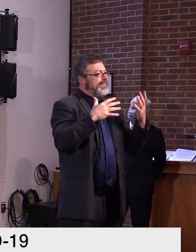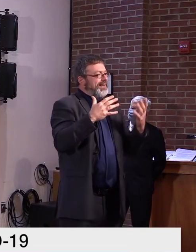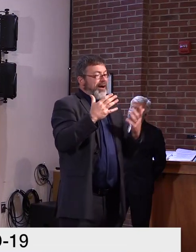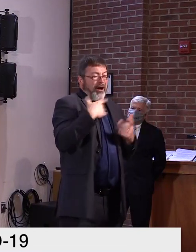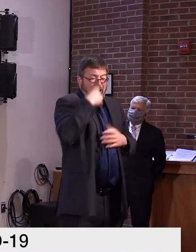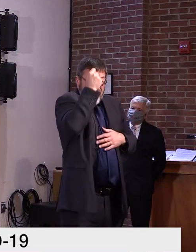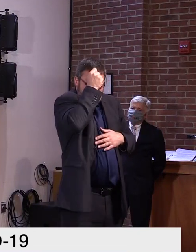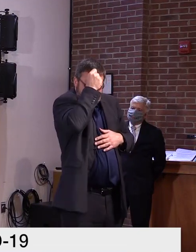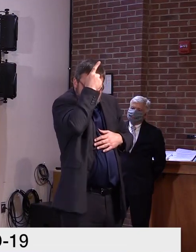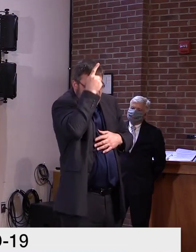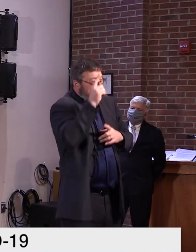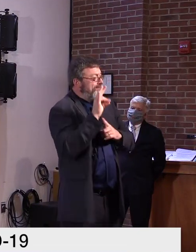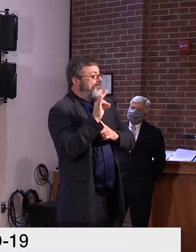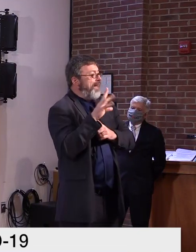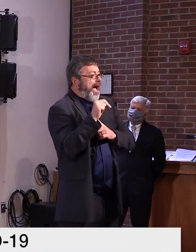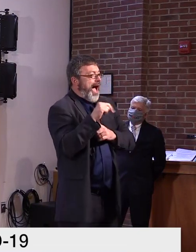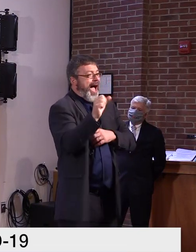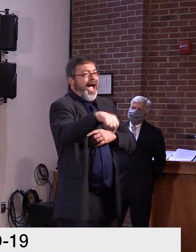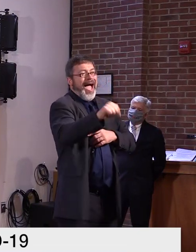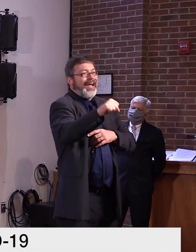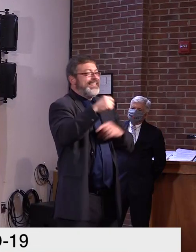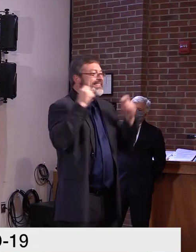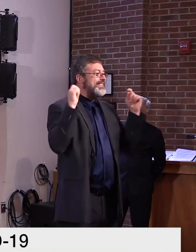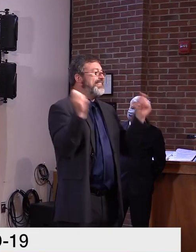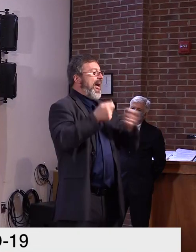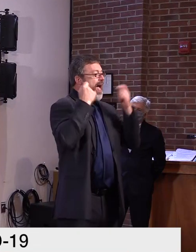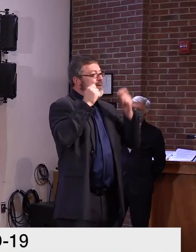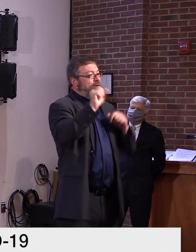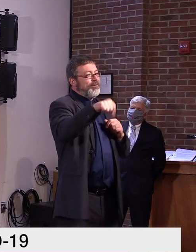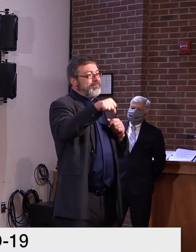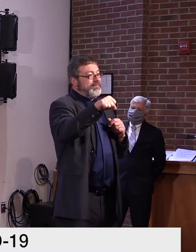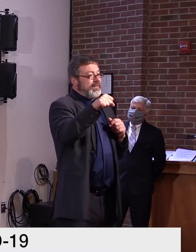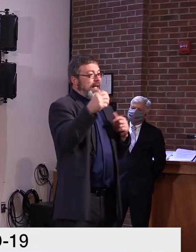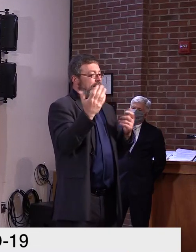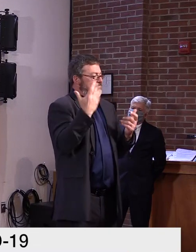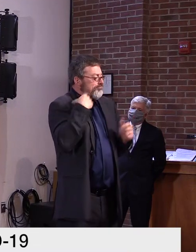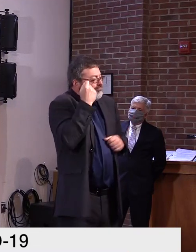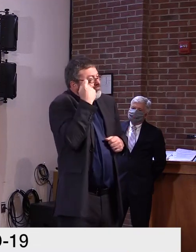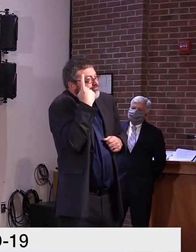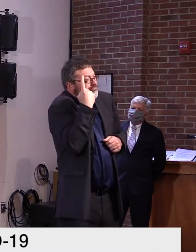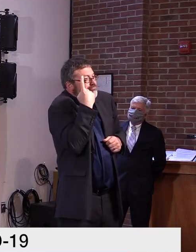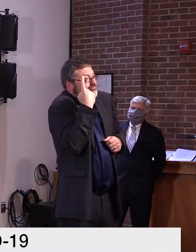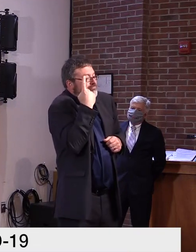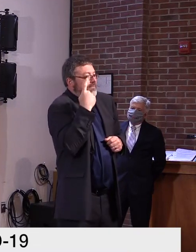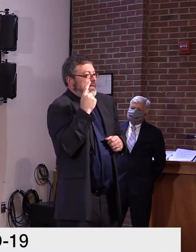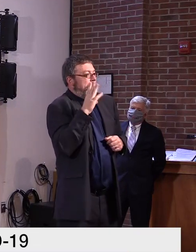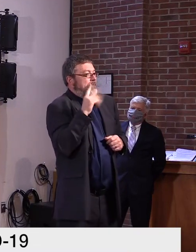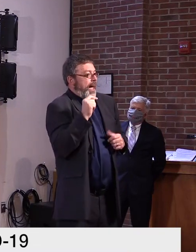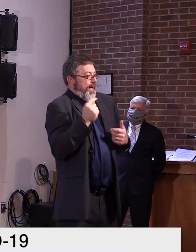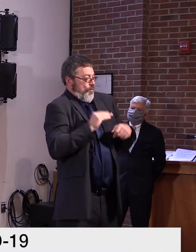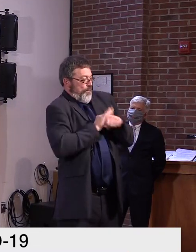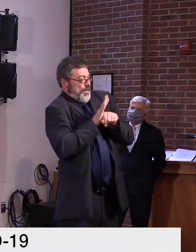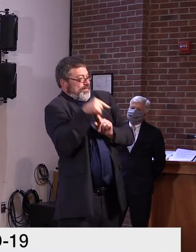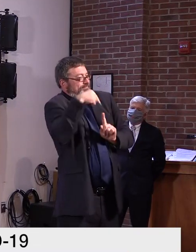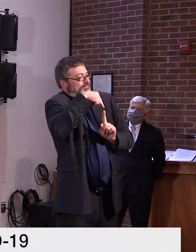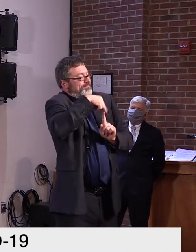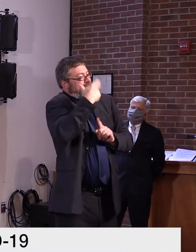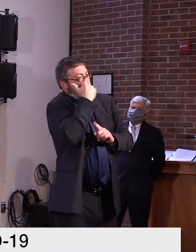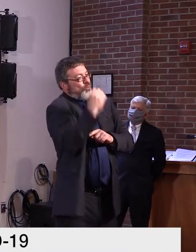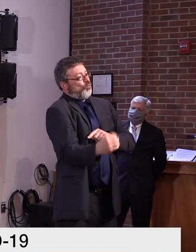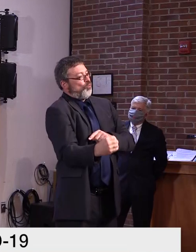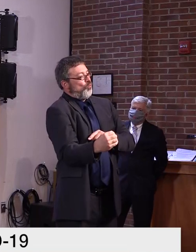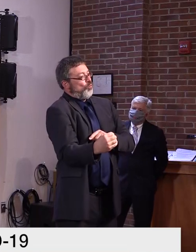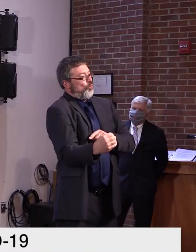location and celebrate Halloween without even having them have to go to house to house. Um, so obviously we need to